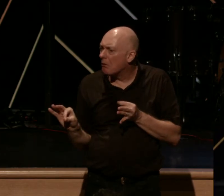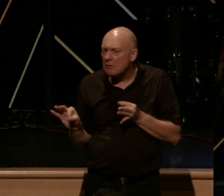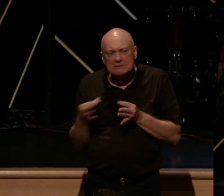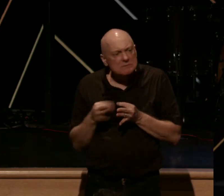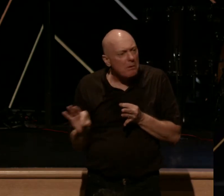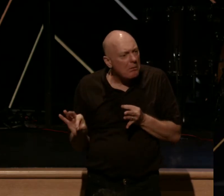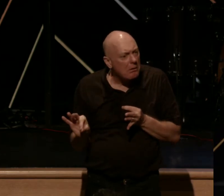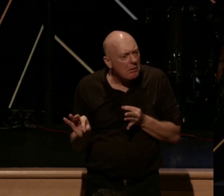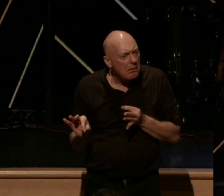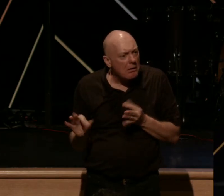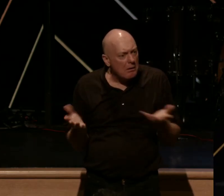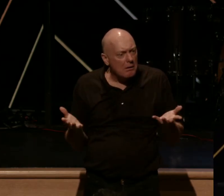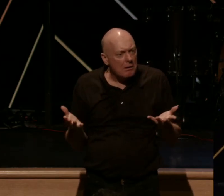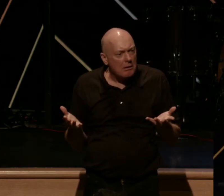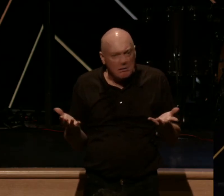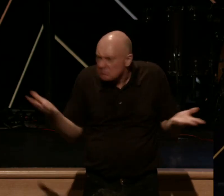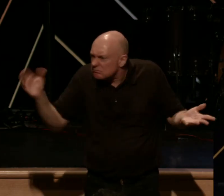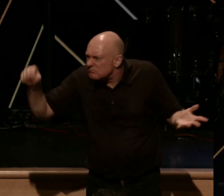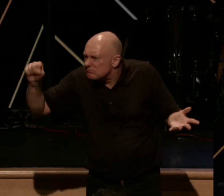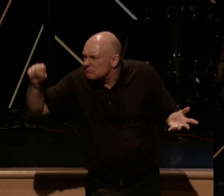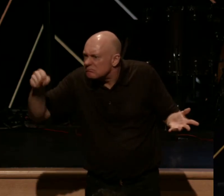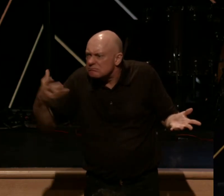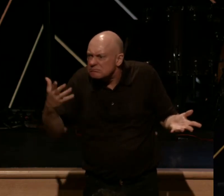And in many ways, it is that simple.